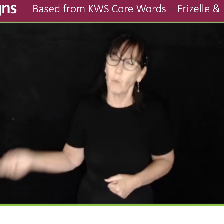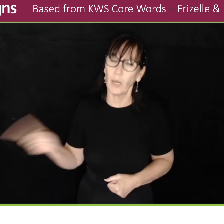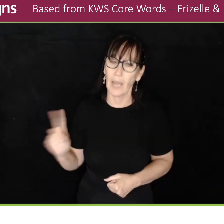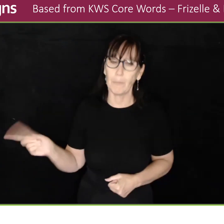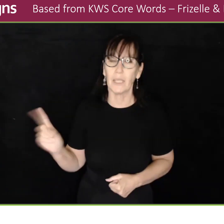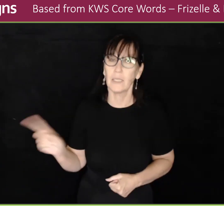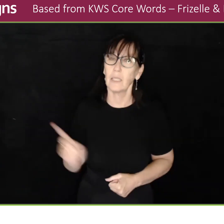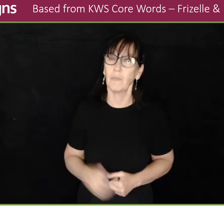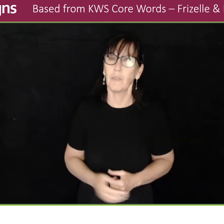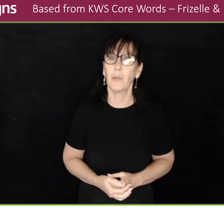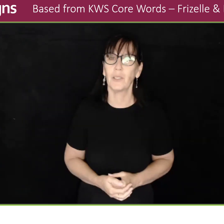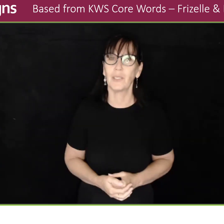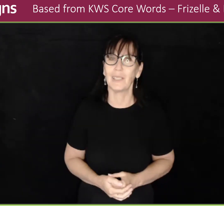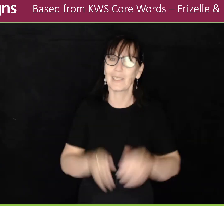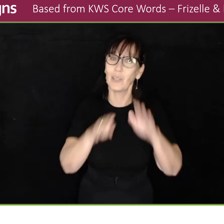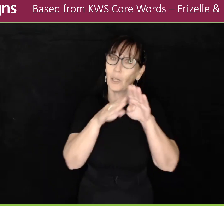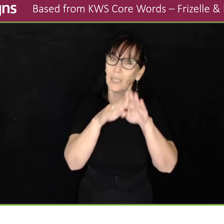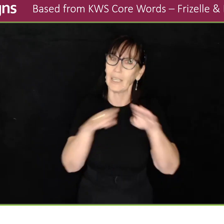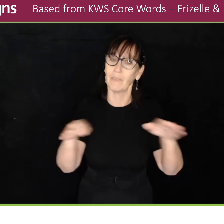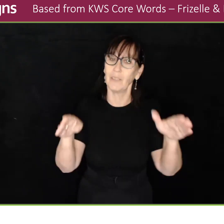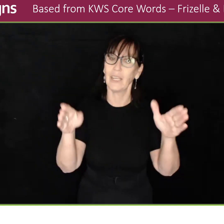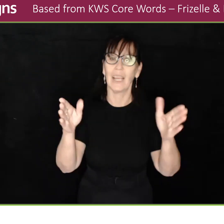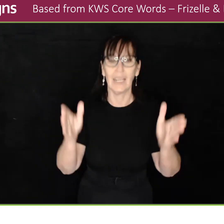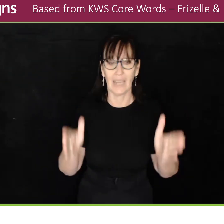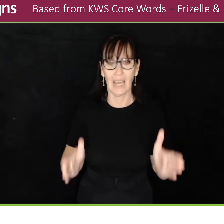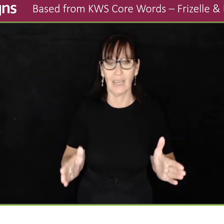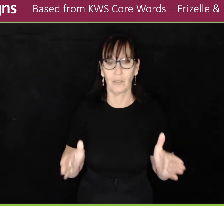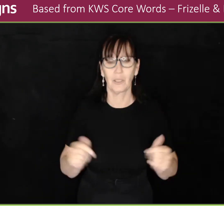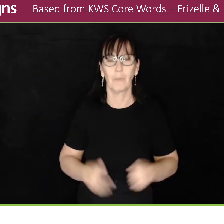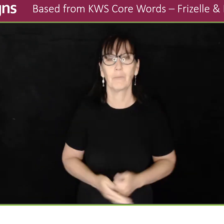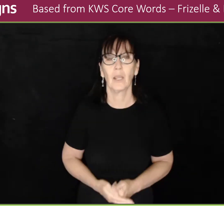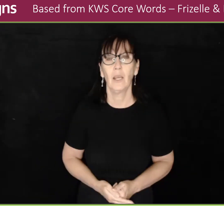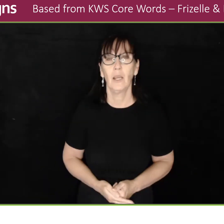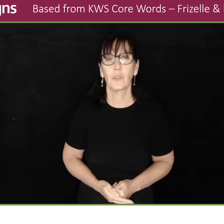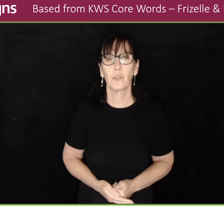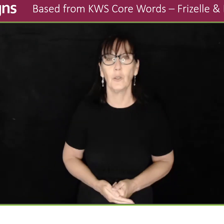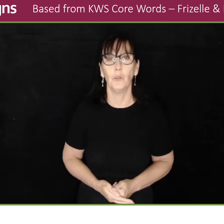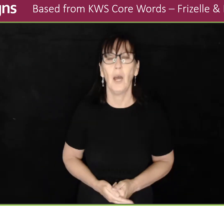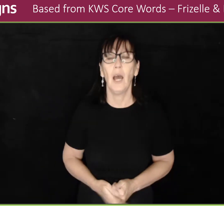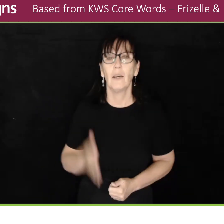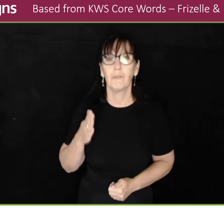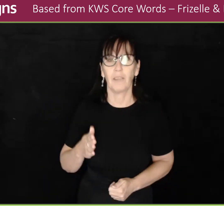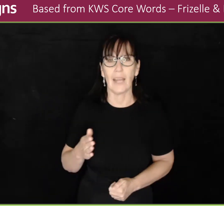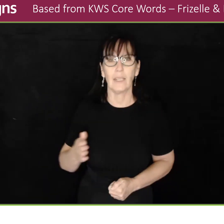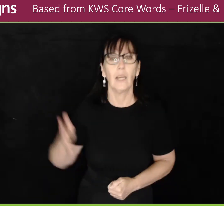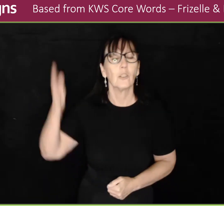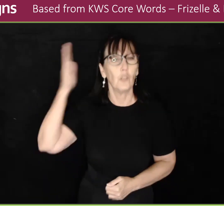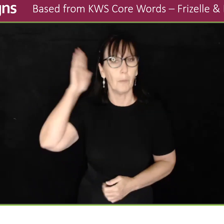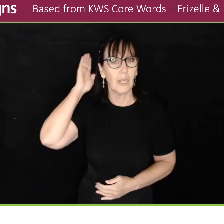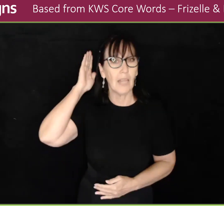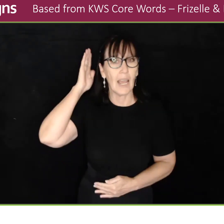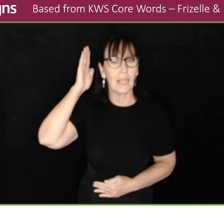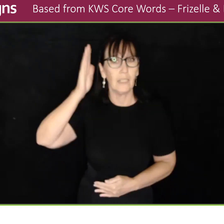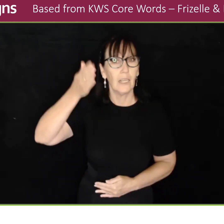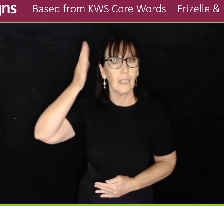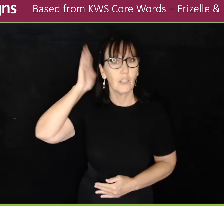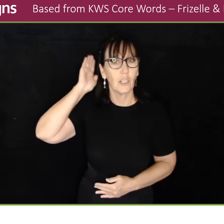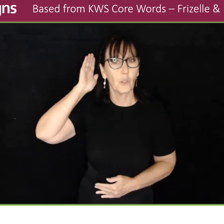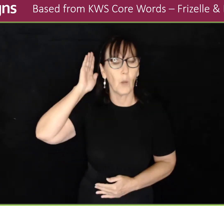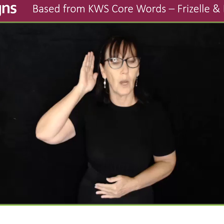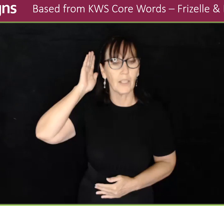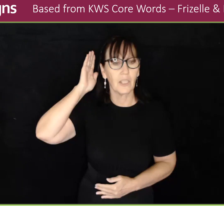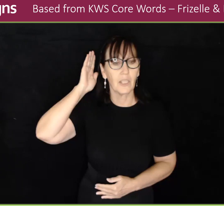But what happens if the person does not live in a house? School. School. Flat. Dominant hand.